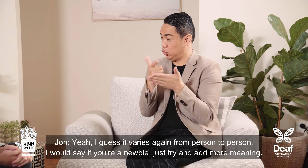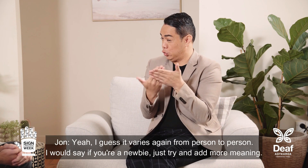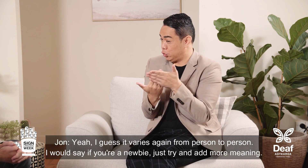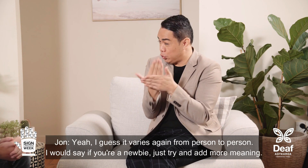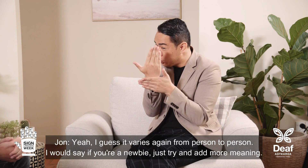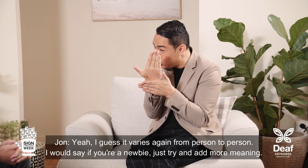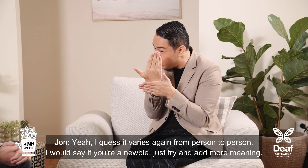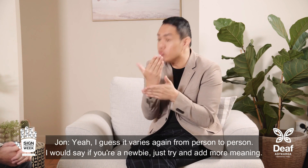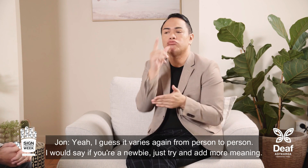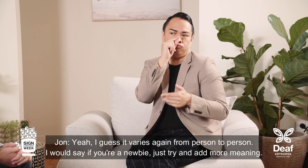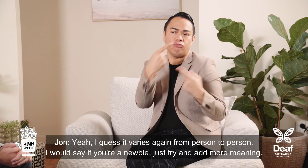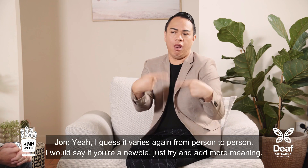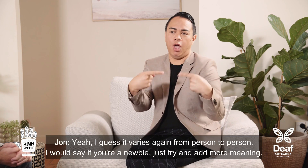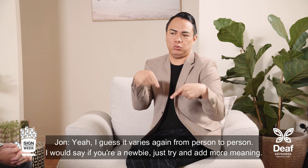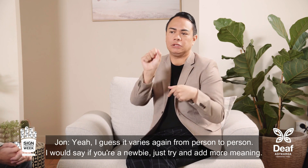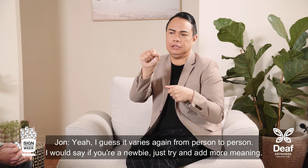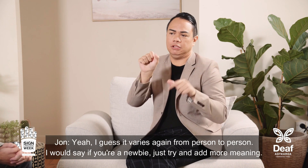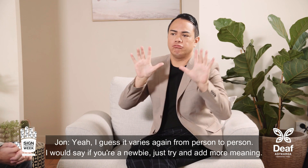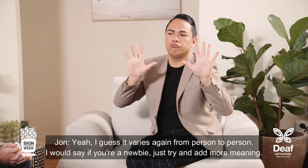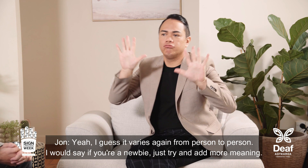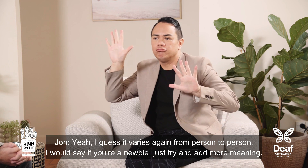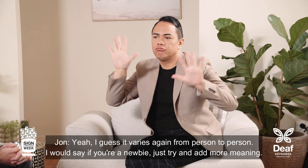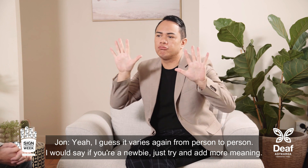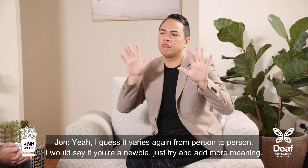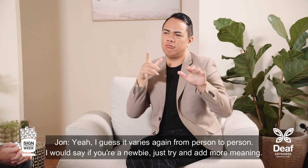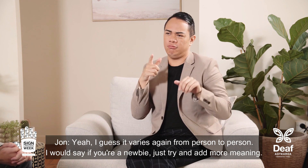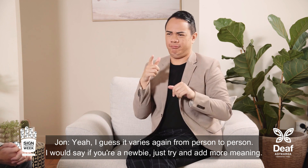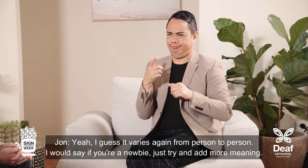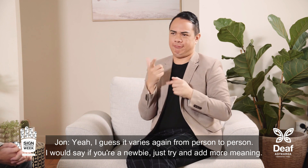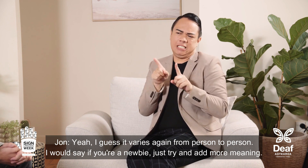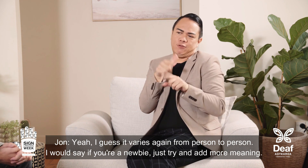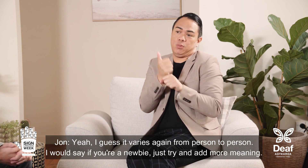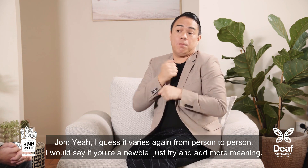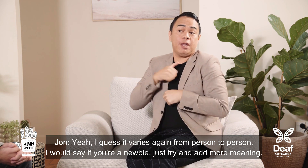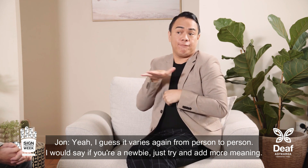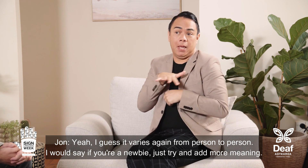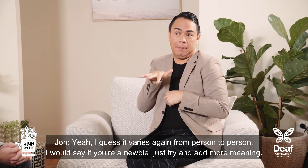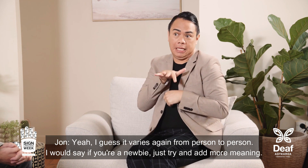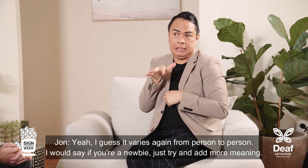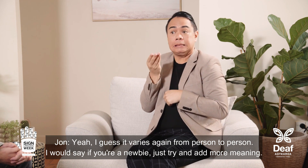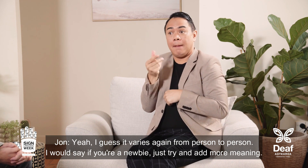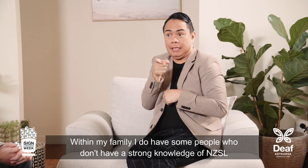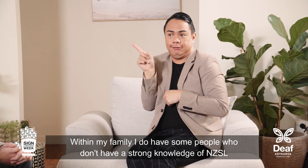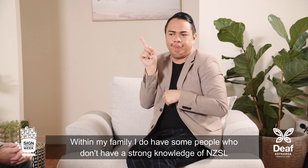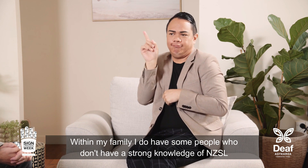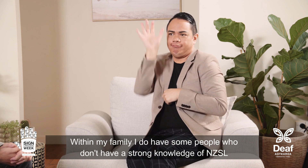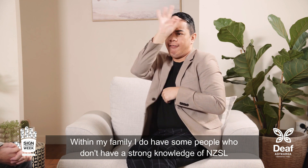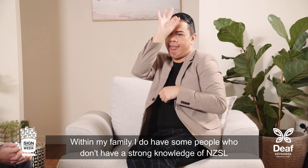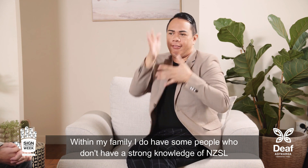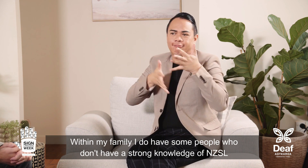Yeah and I guess again it varies from person to person and I would say if you're a newbie yeah just try and add some more meaning. Within my family